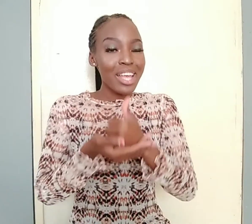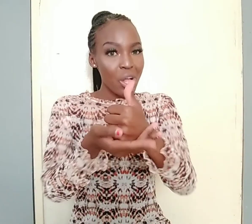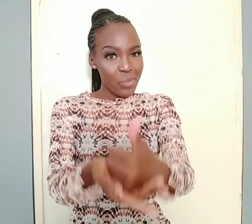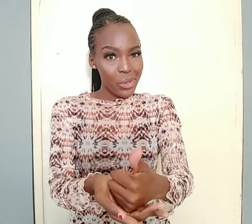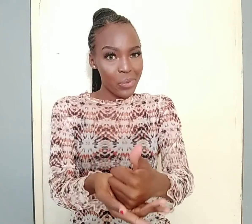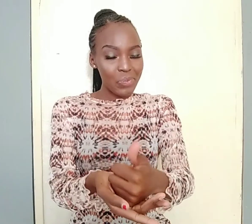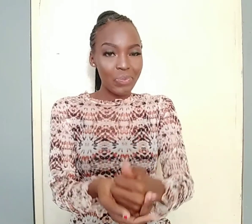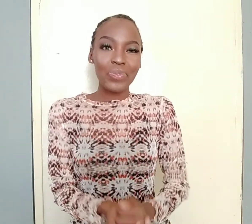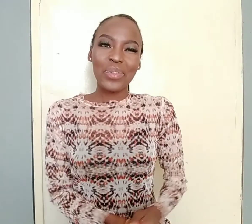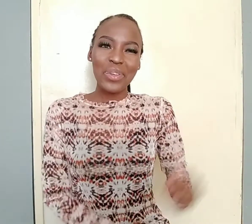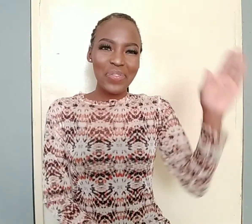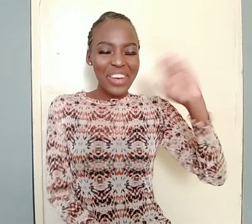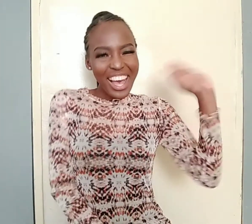help you. Bye.